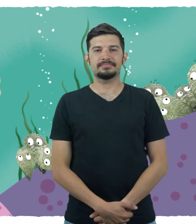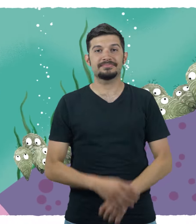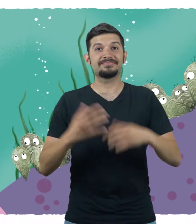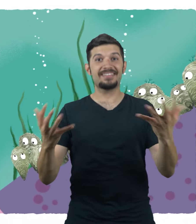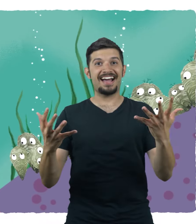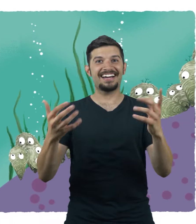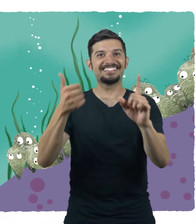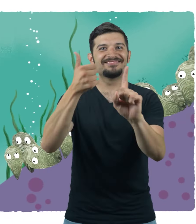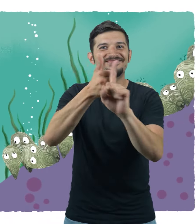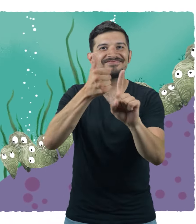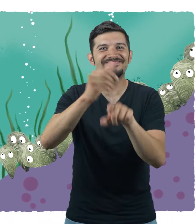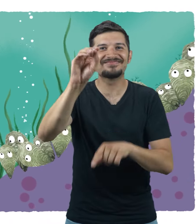Fire Firejil It's an oyster!